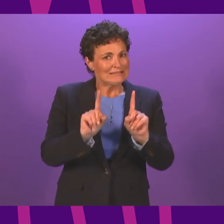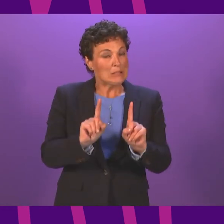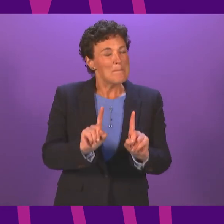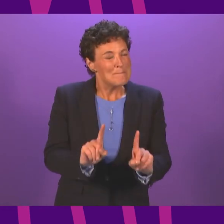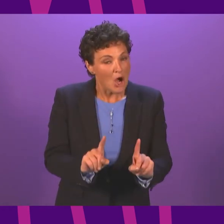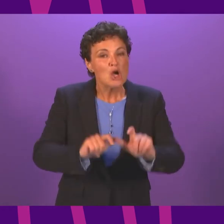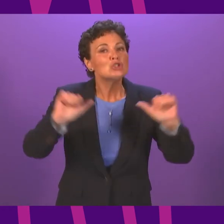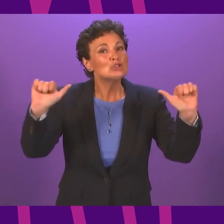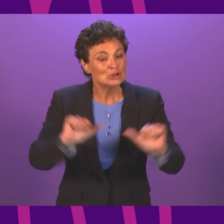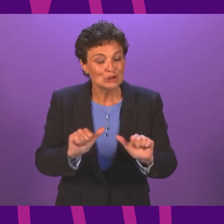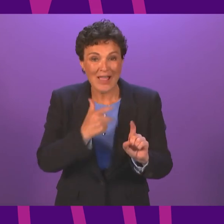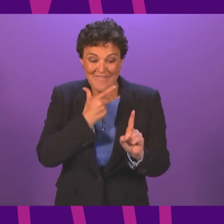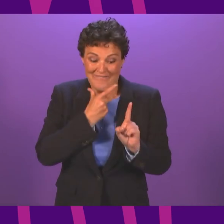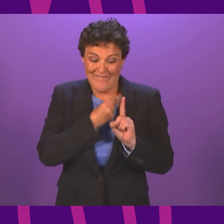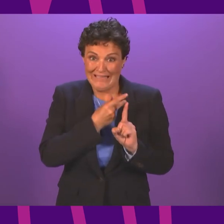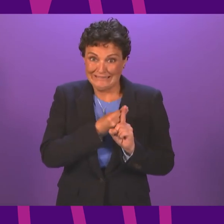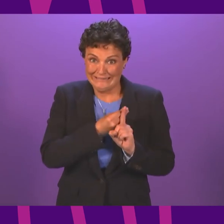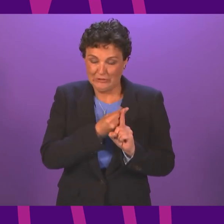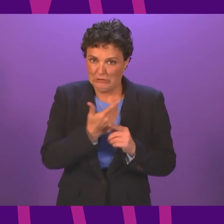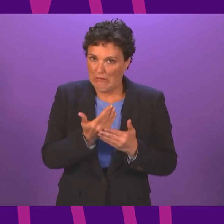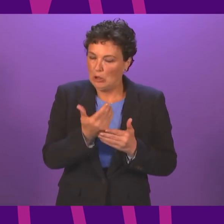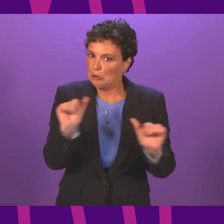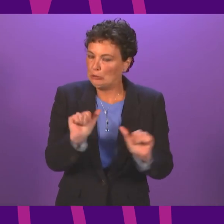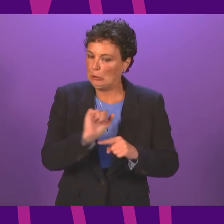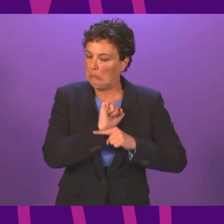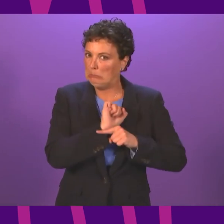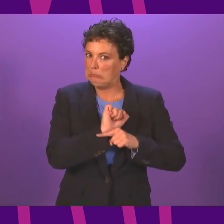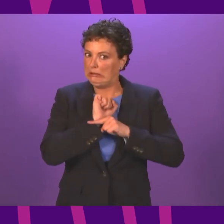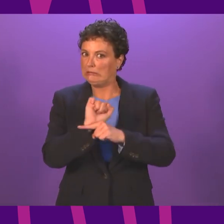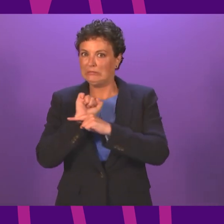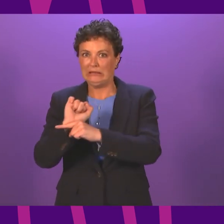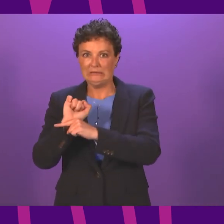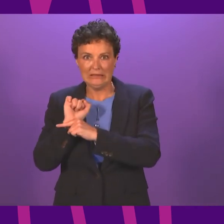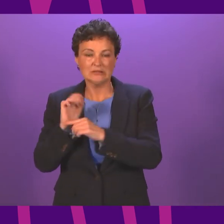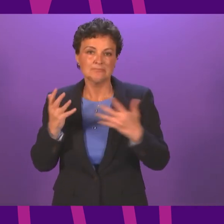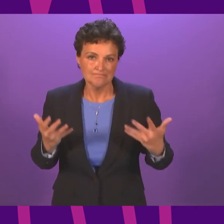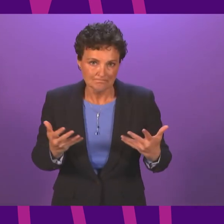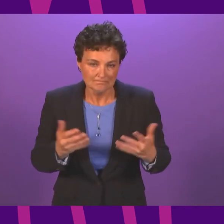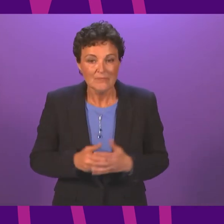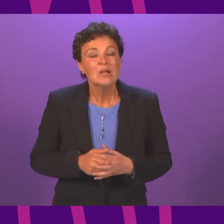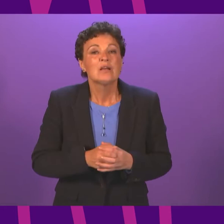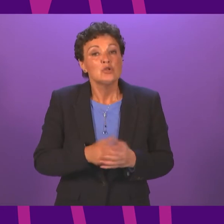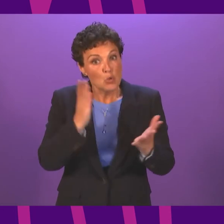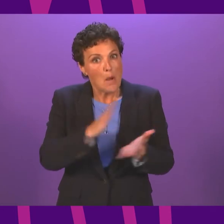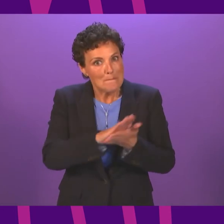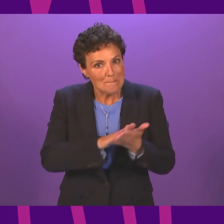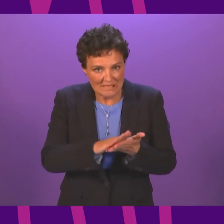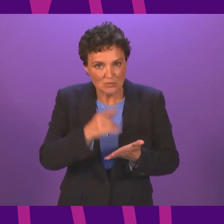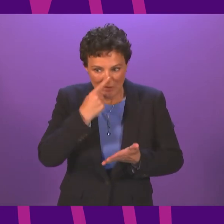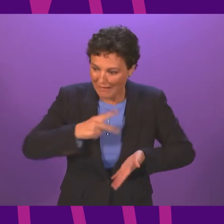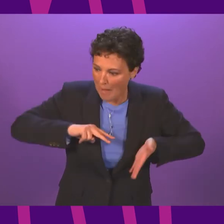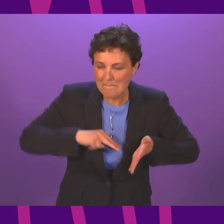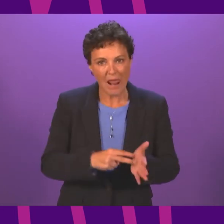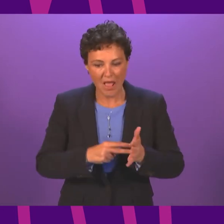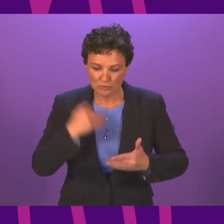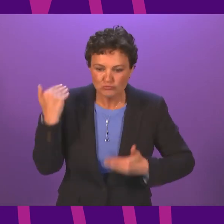much of the protection that only harsh restrictions have been able to give us so far. So that means we can now plan to move much